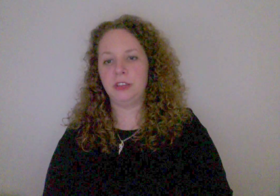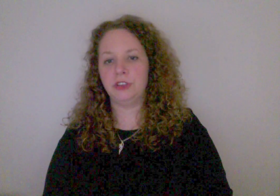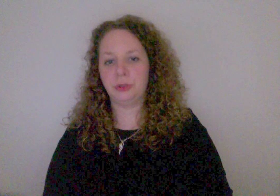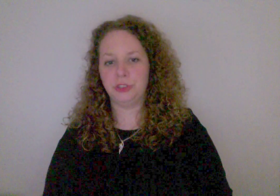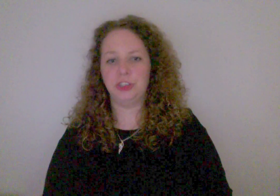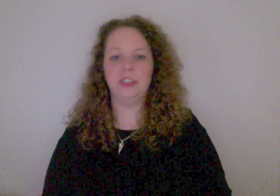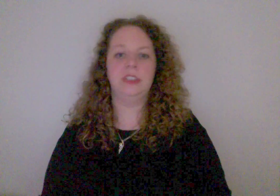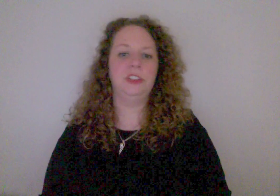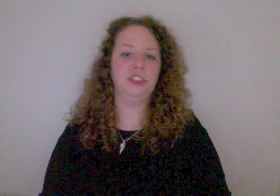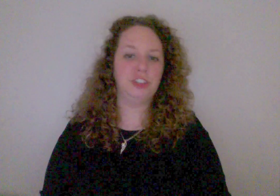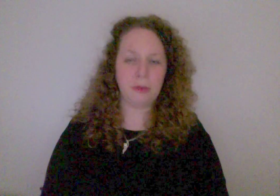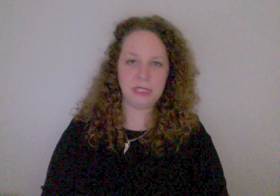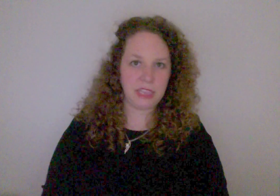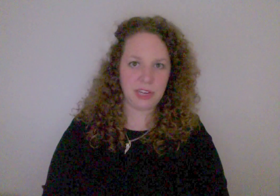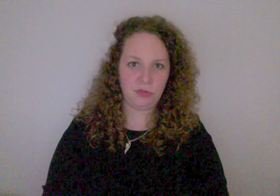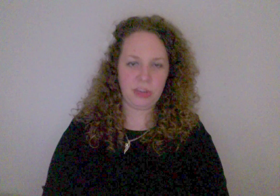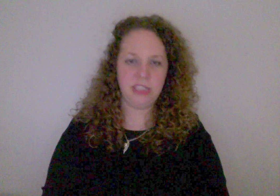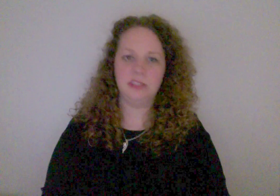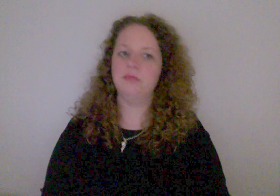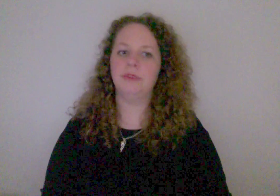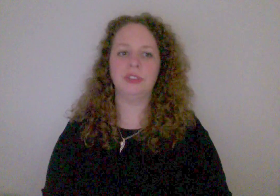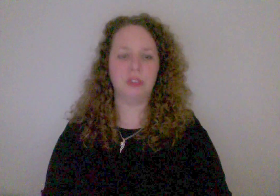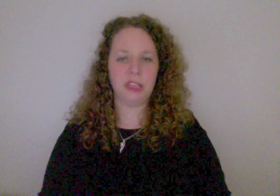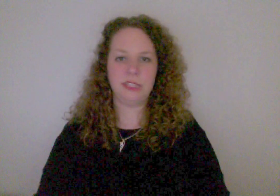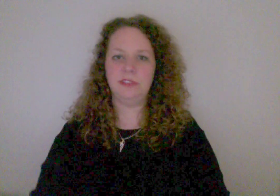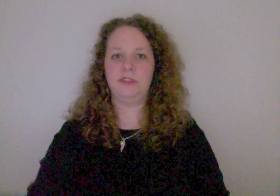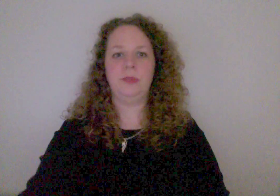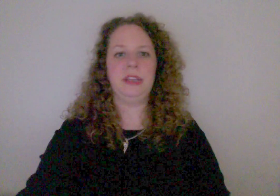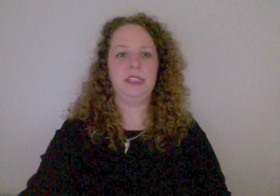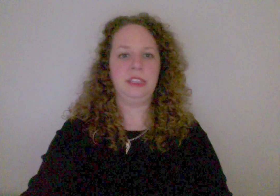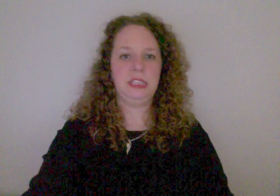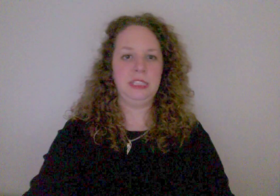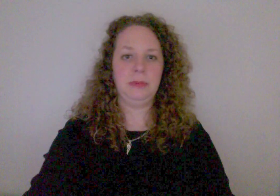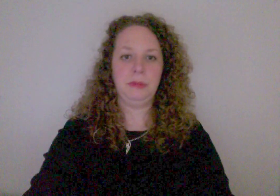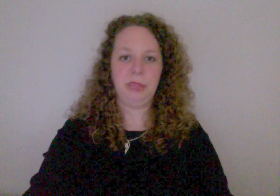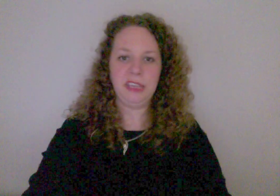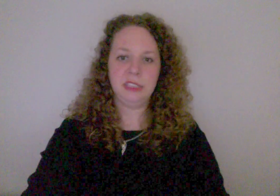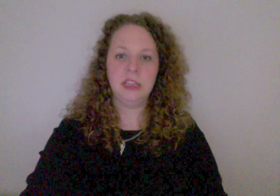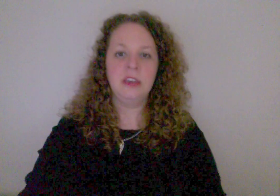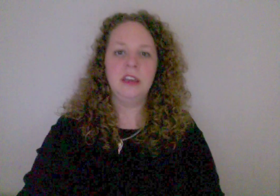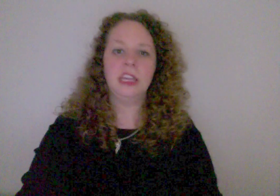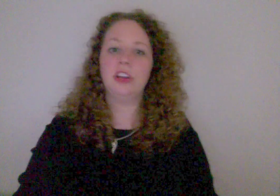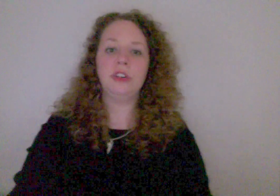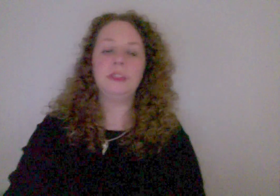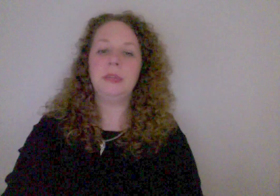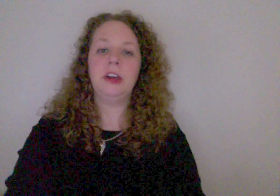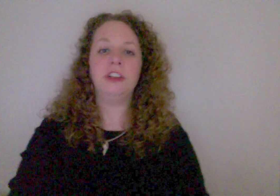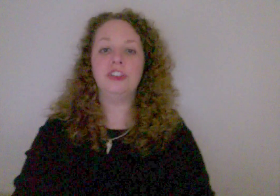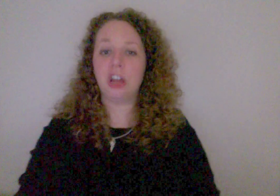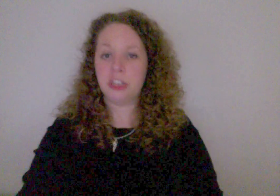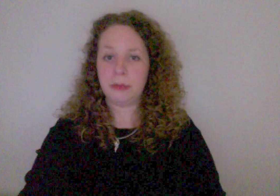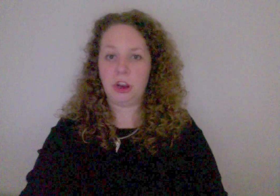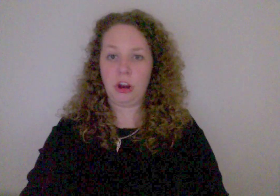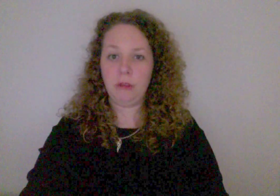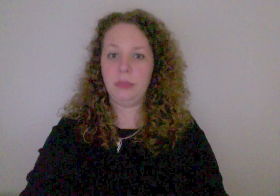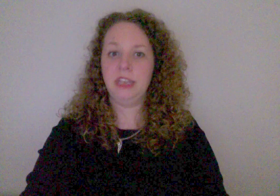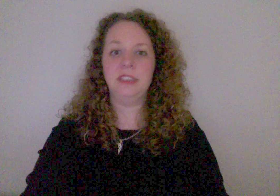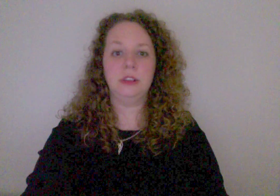shoulder to your dominant side of waist. There's lots of different ways that these can be placed. It can also be on your non-dominant arm in a single